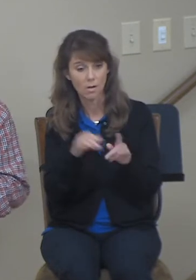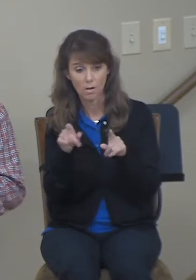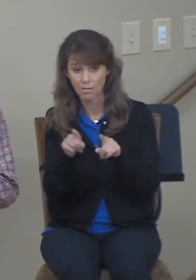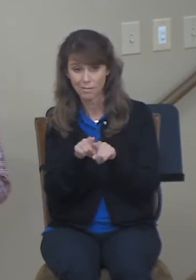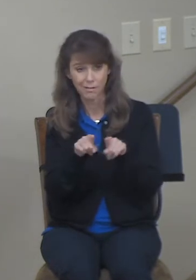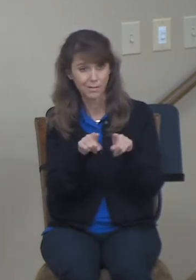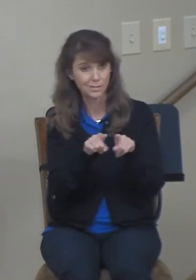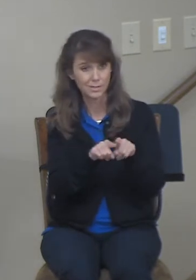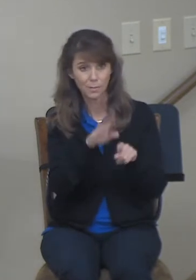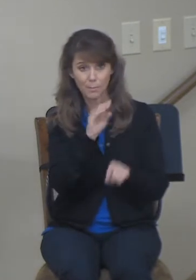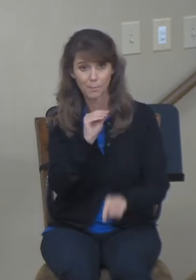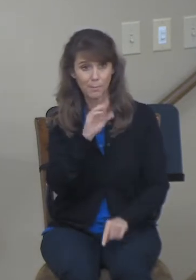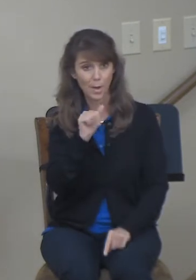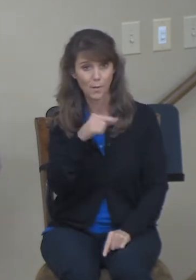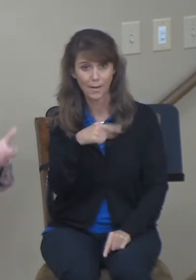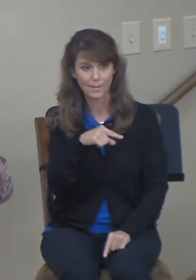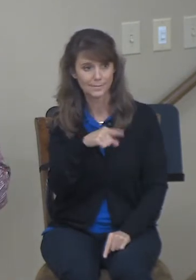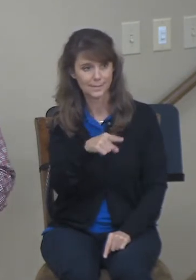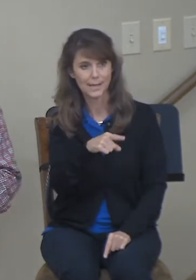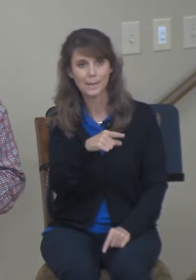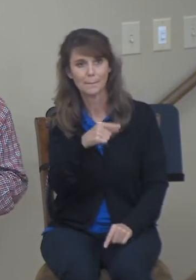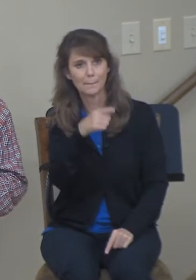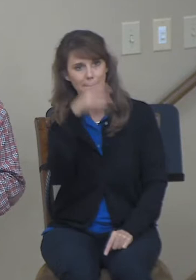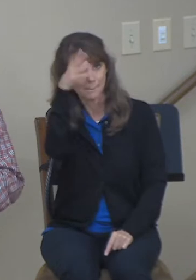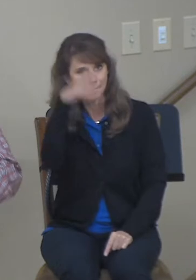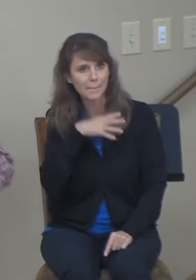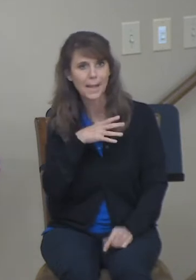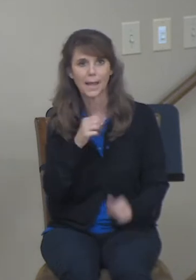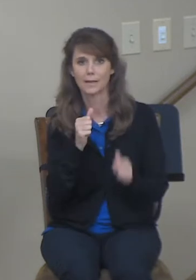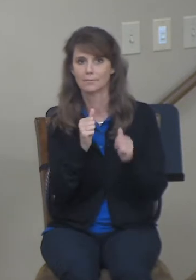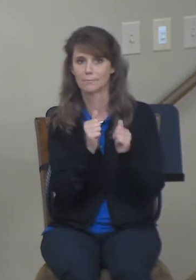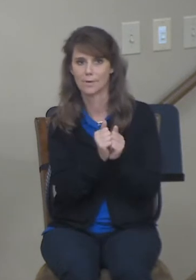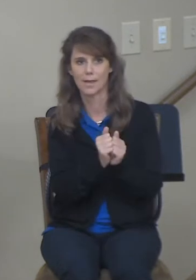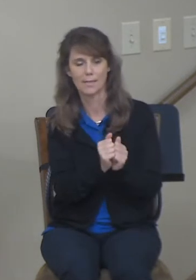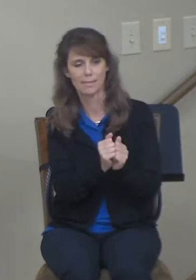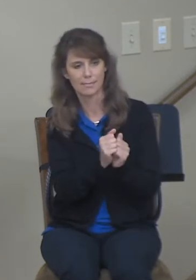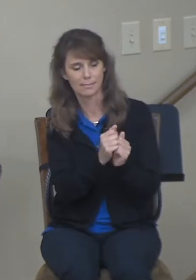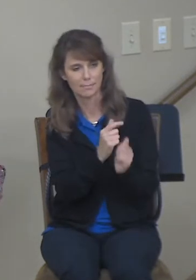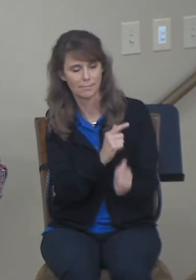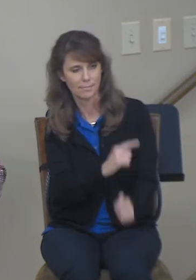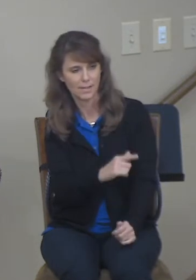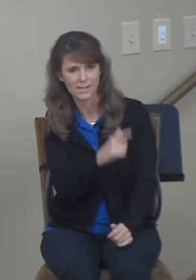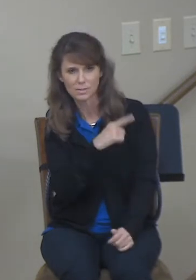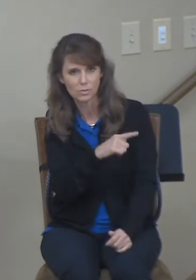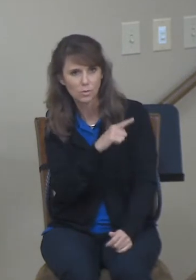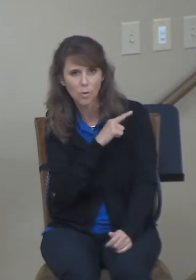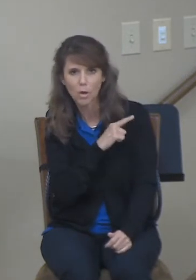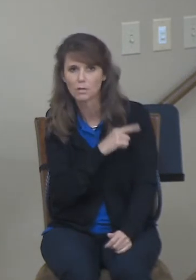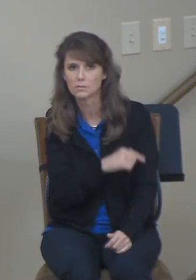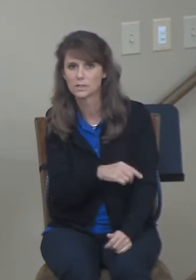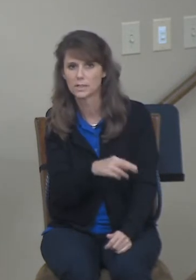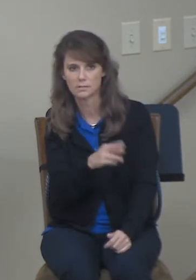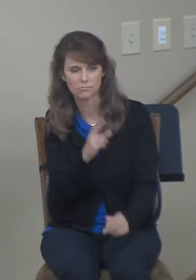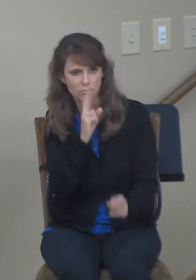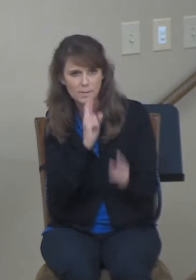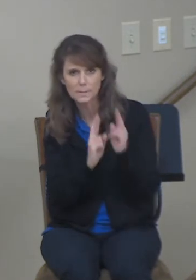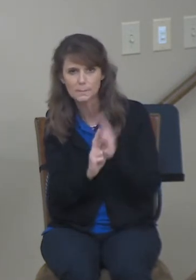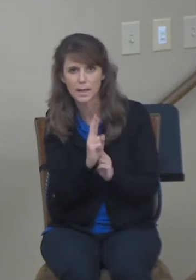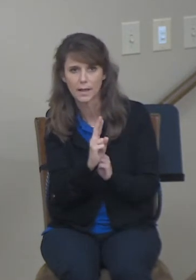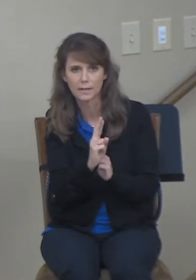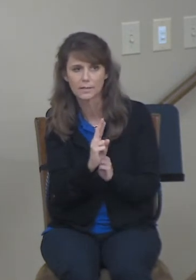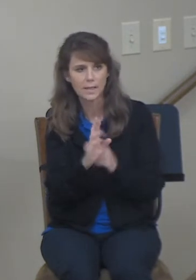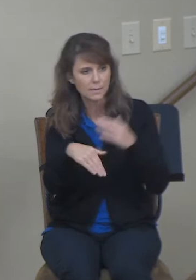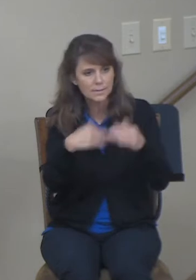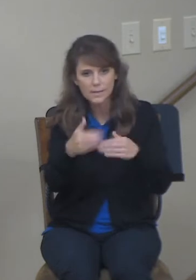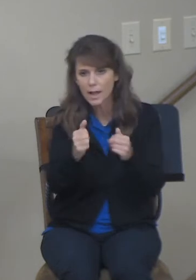How he was both a man of integrity, was kind to his servants, he was generous. Those things added and built upon themselves.